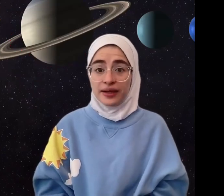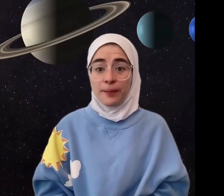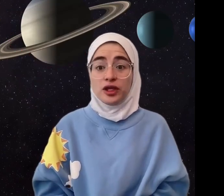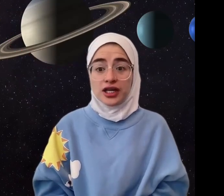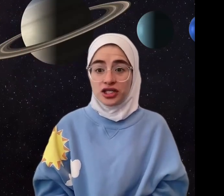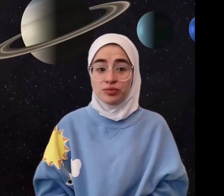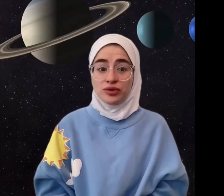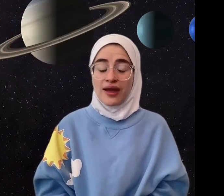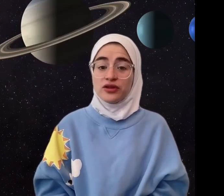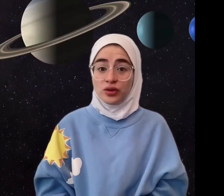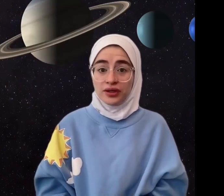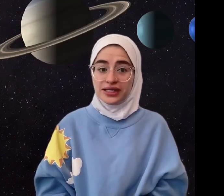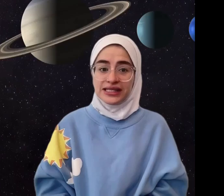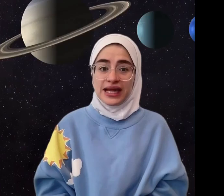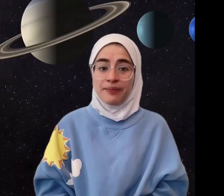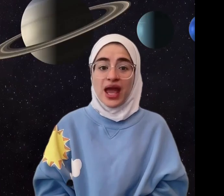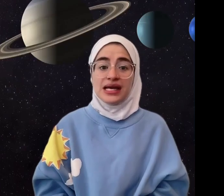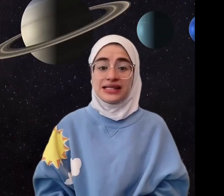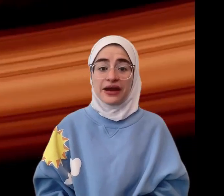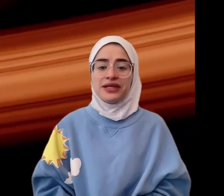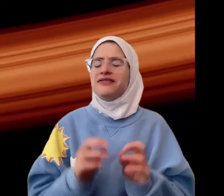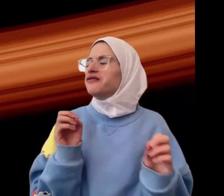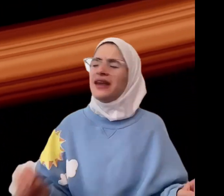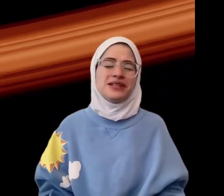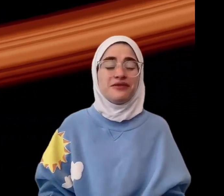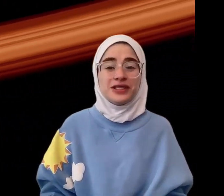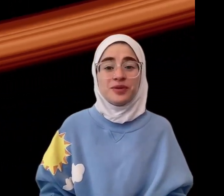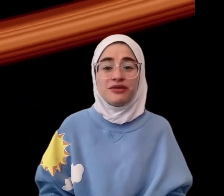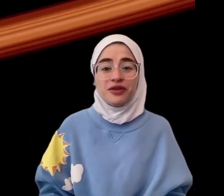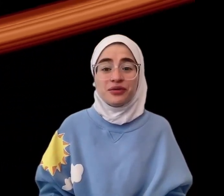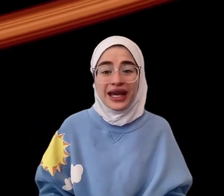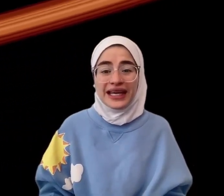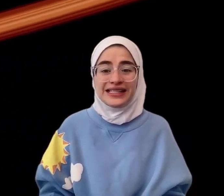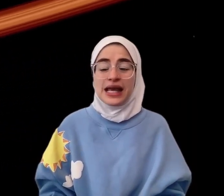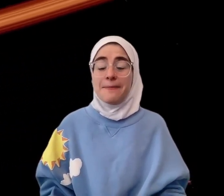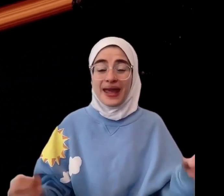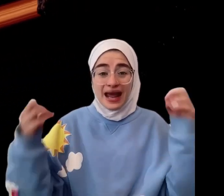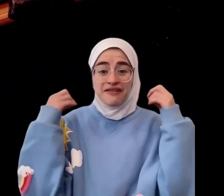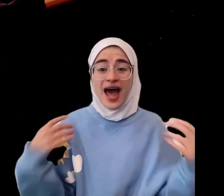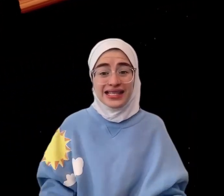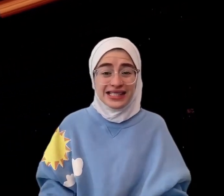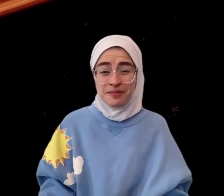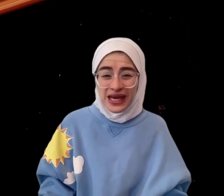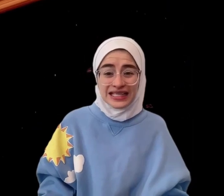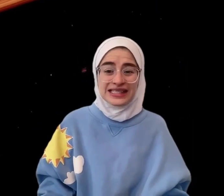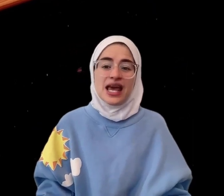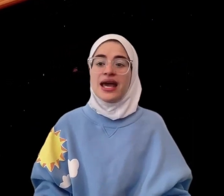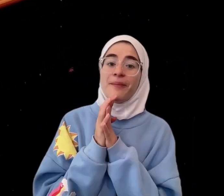largest moon in the solar system. Saturn is famous for its beautiful rings made out of icy bits. The